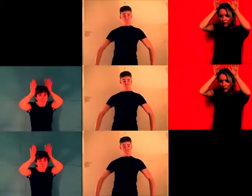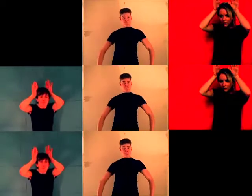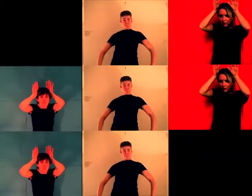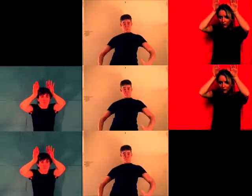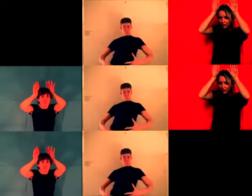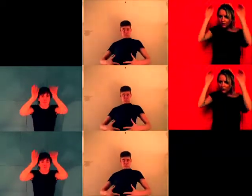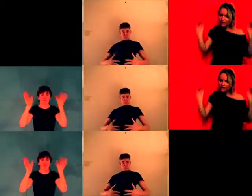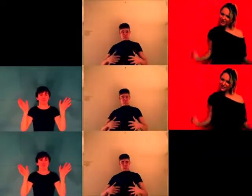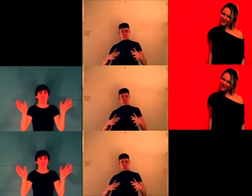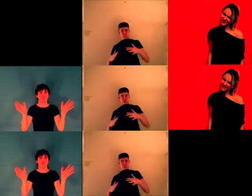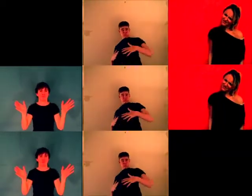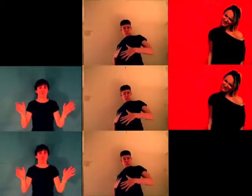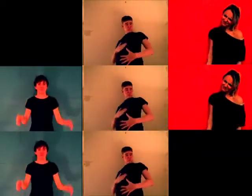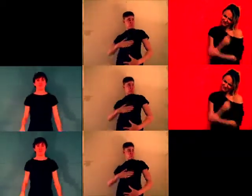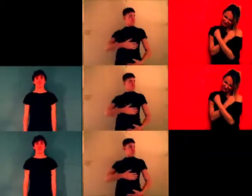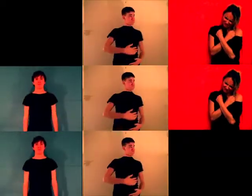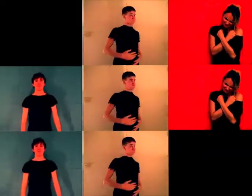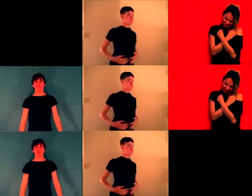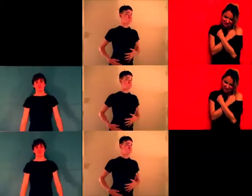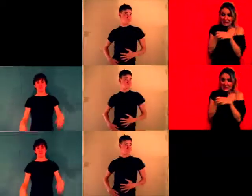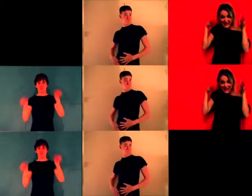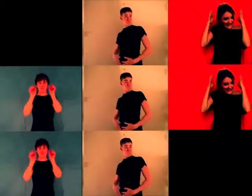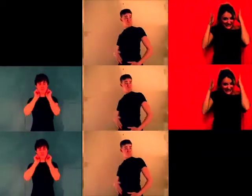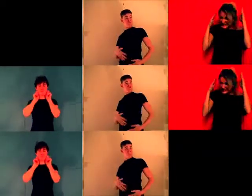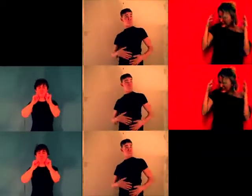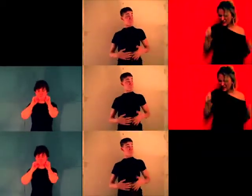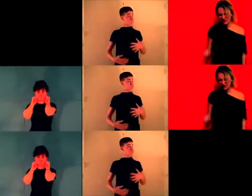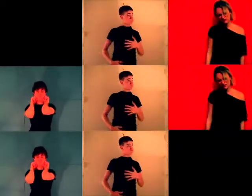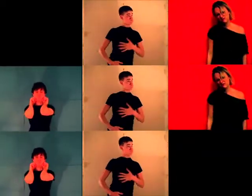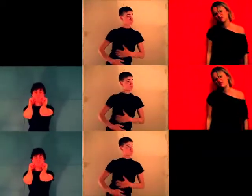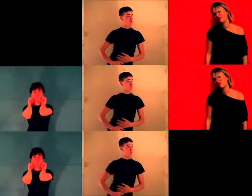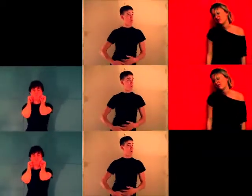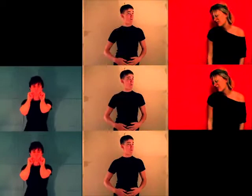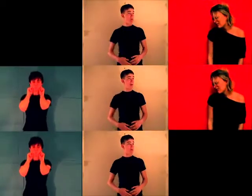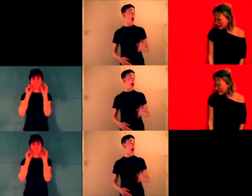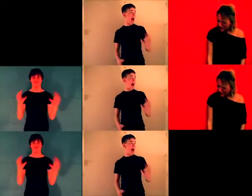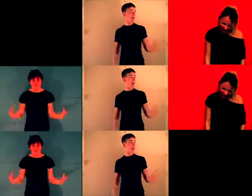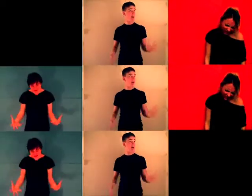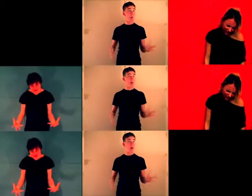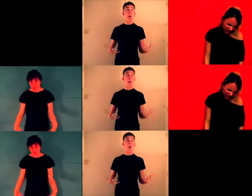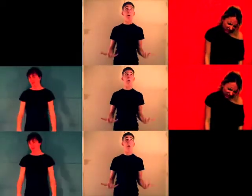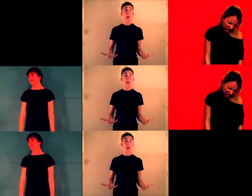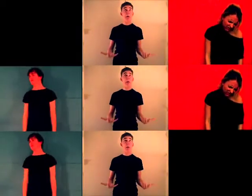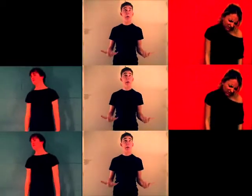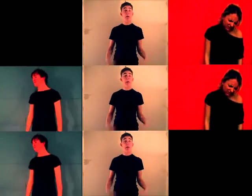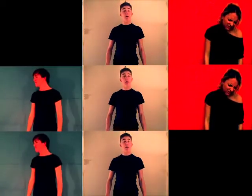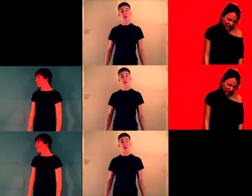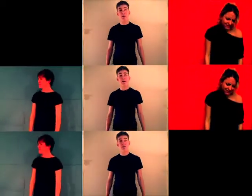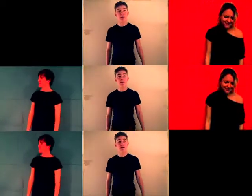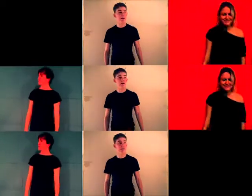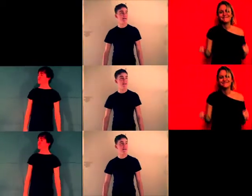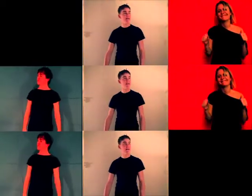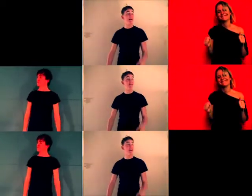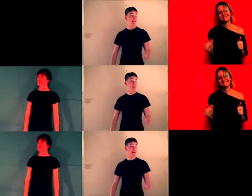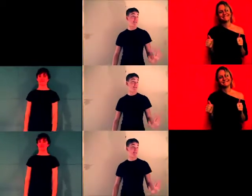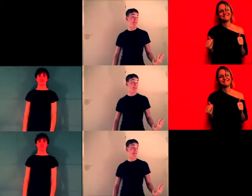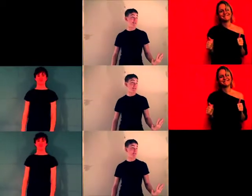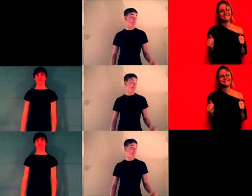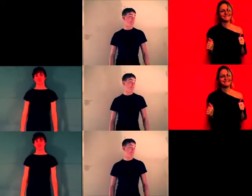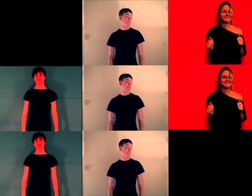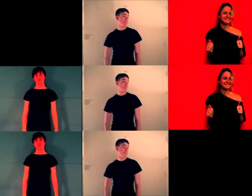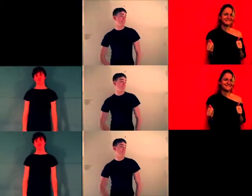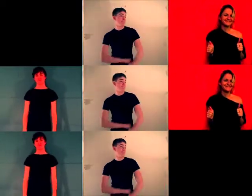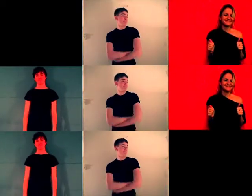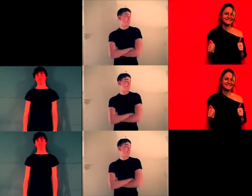bit of hippo time. To sometimes feel mad, bad, or sad is